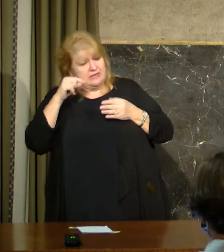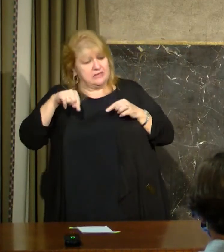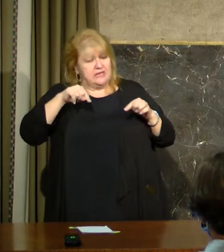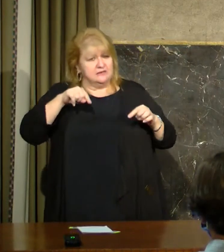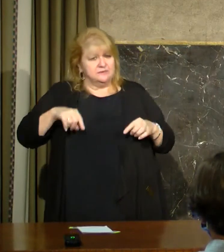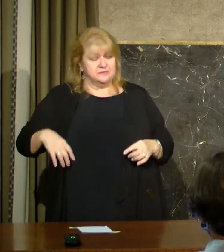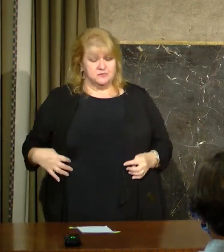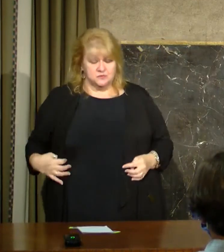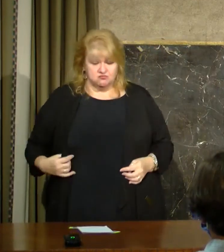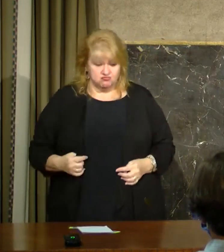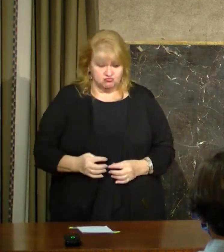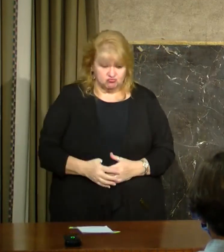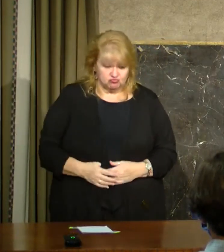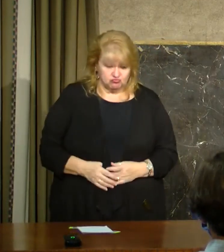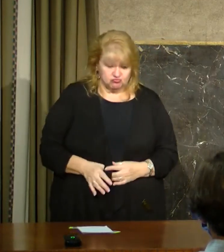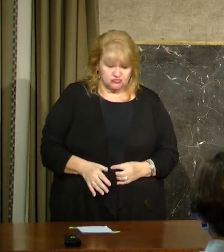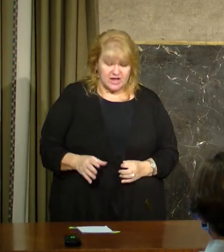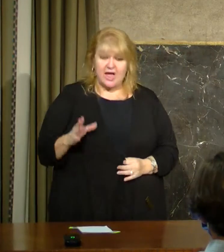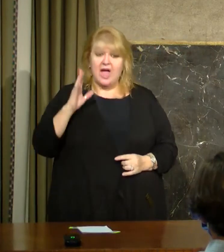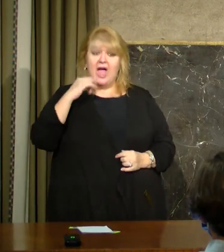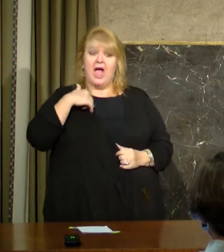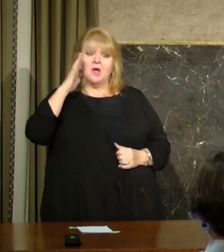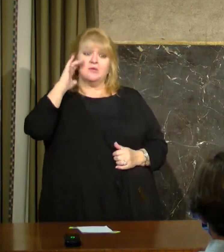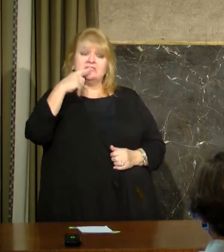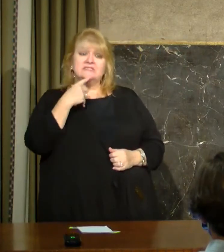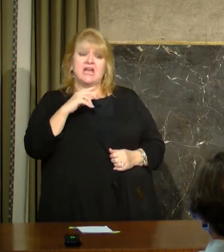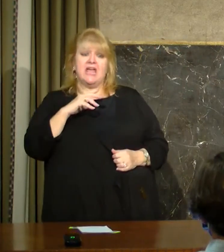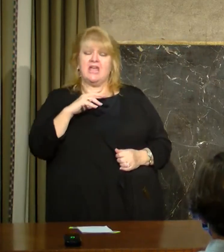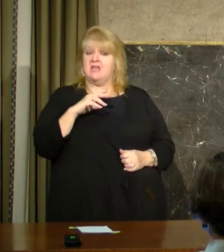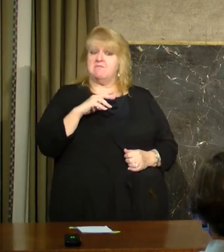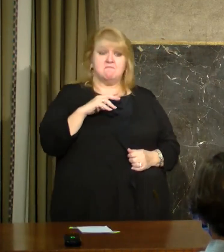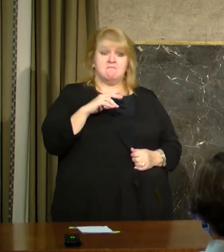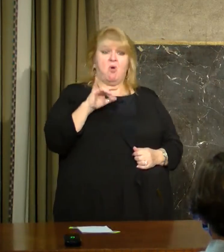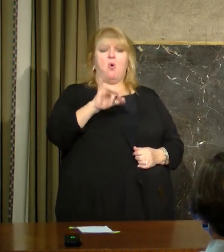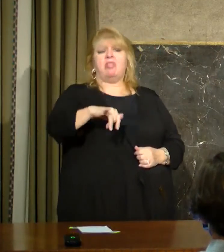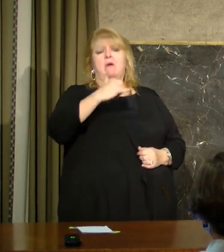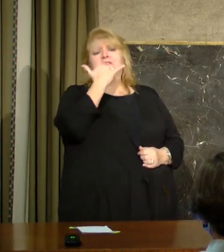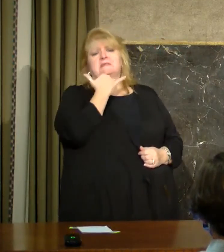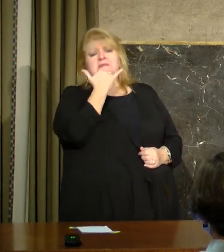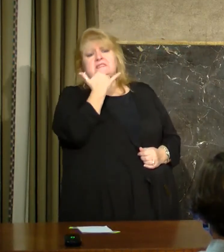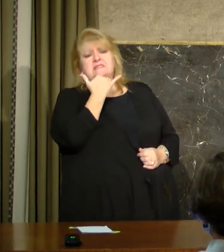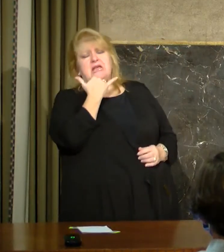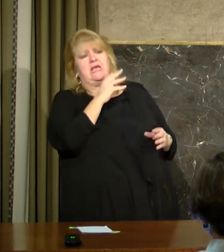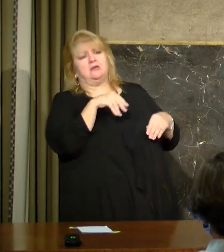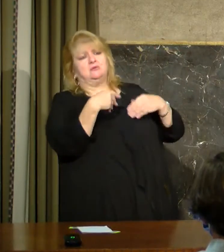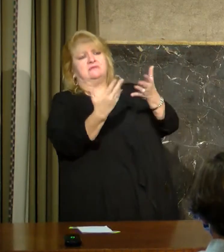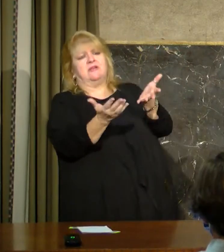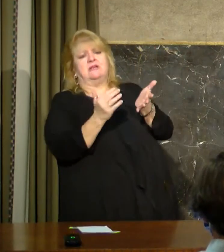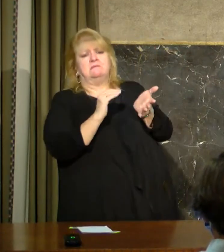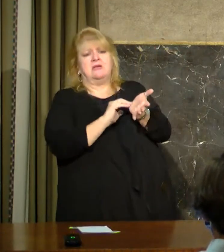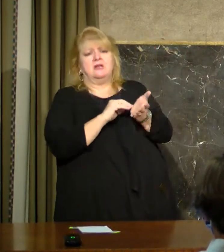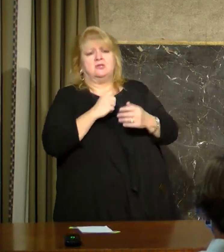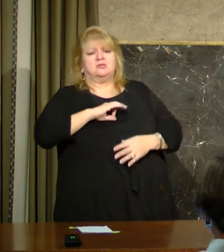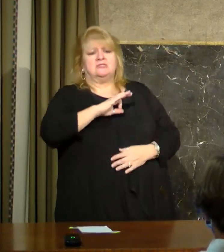I'm not going to say that it was a mistake to accept the ASAP recommendations about who gets the vaccinations first.